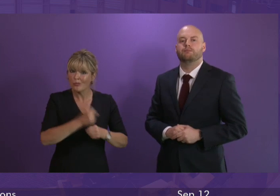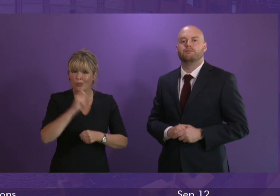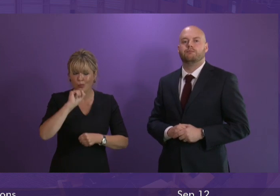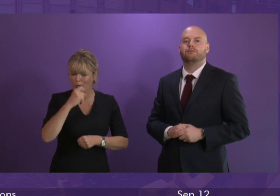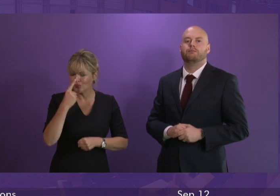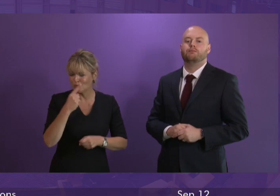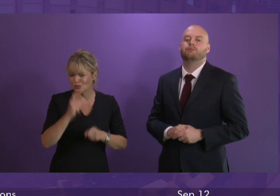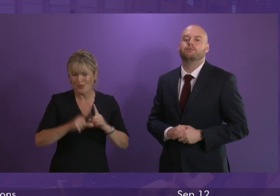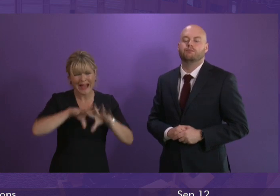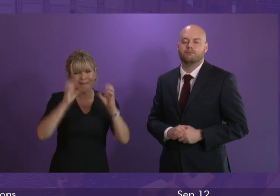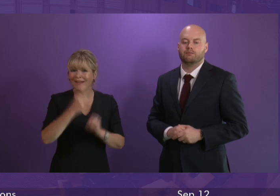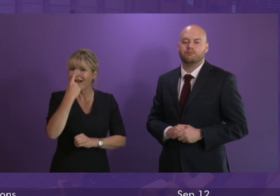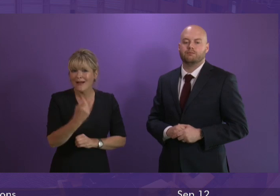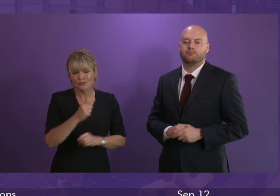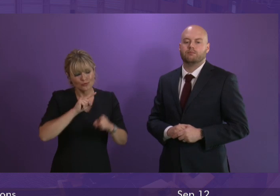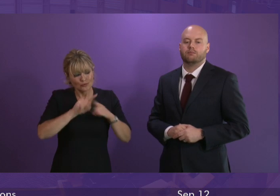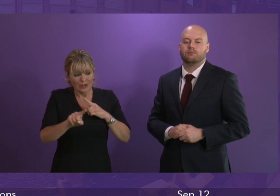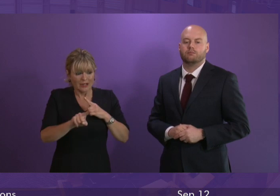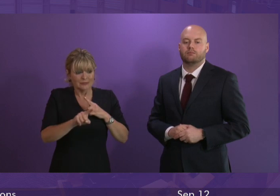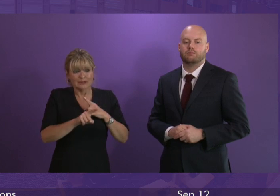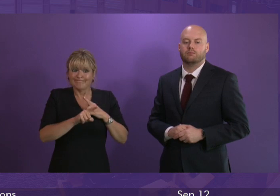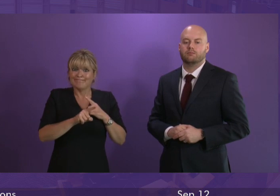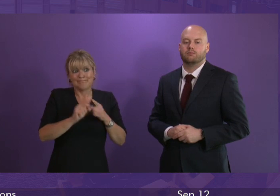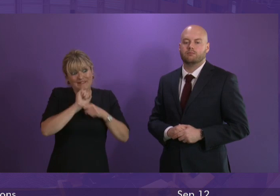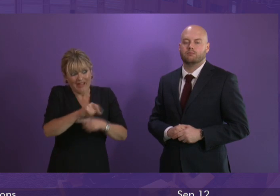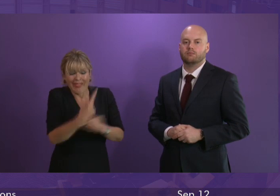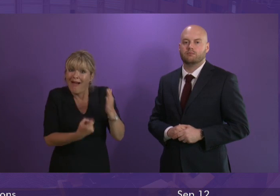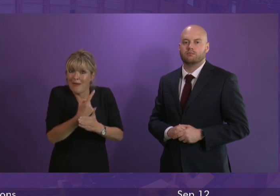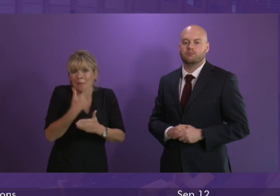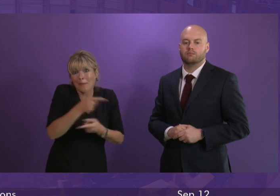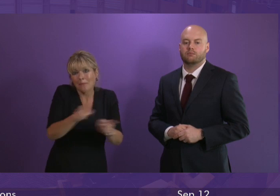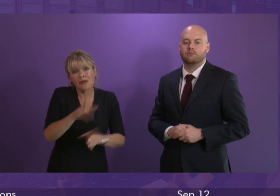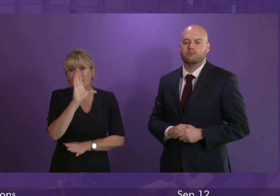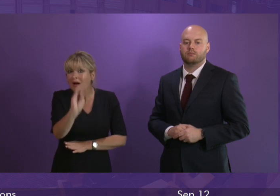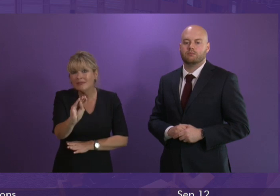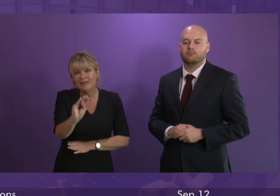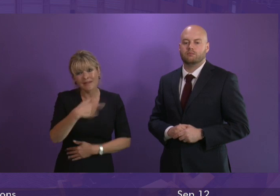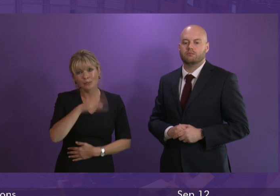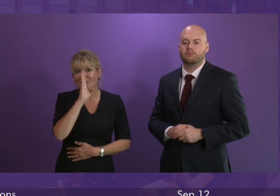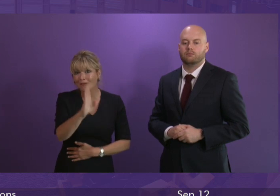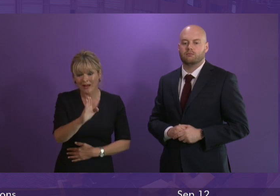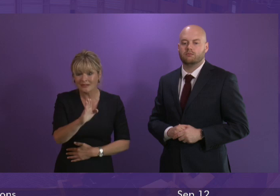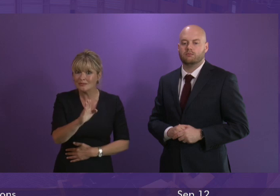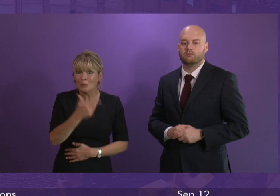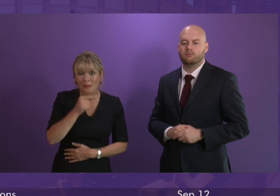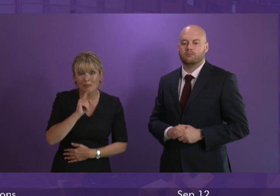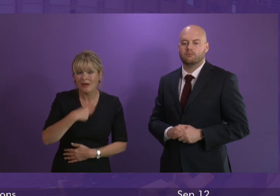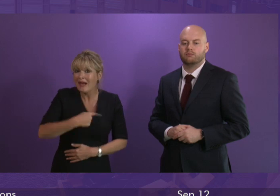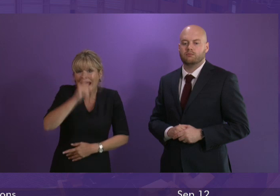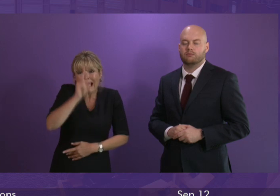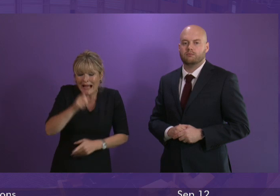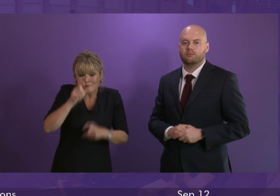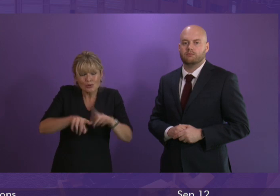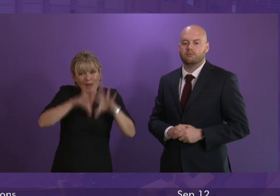to mitigate these impacts but I also have a duty to be frank with people that we will not be able to do everything to mitigate every